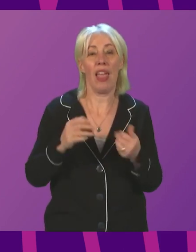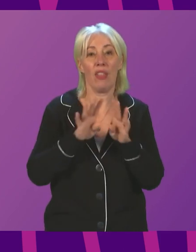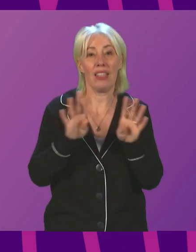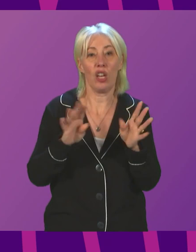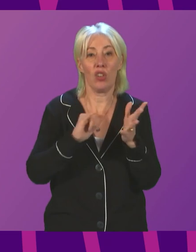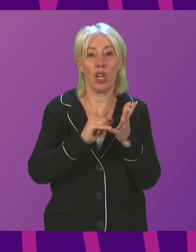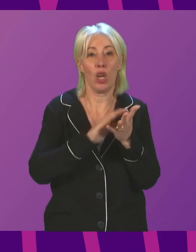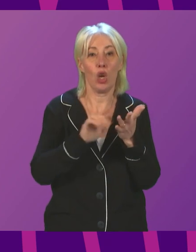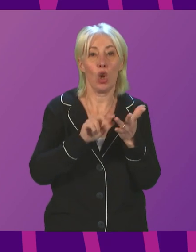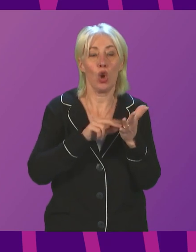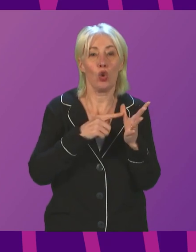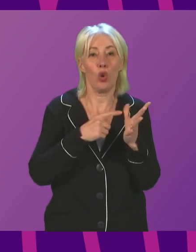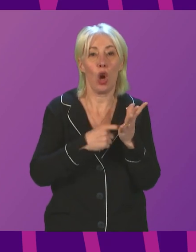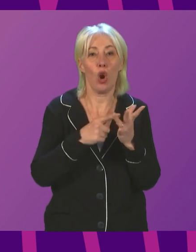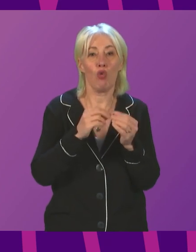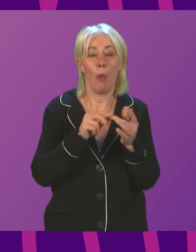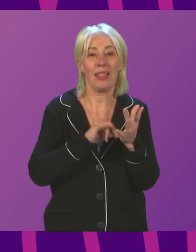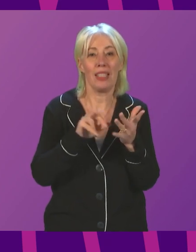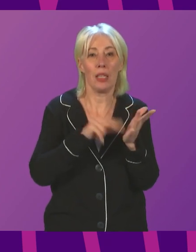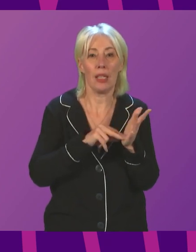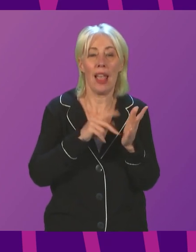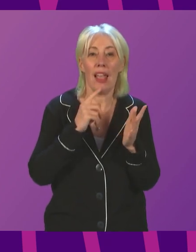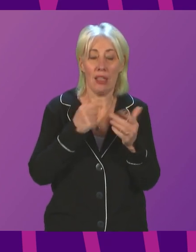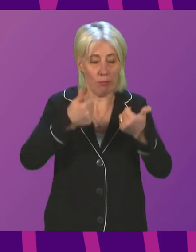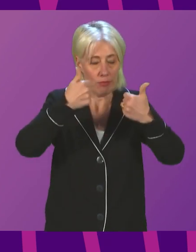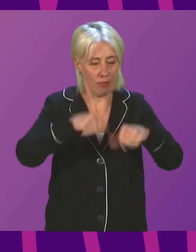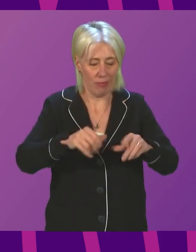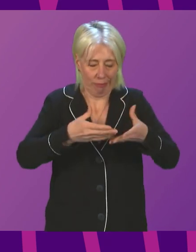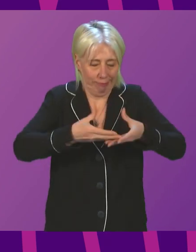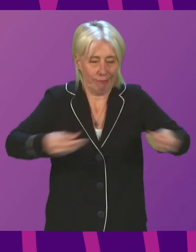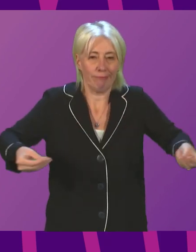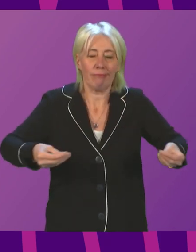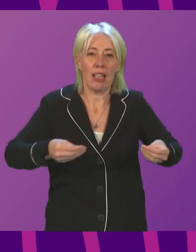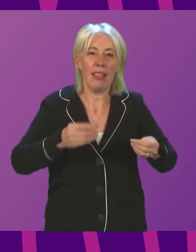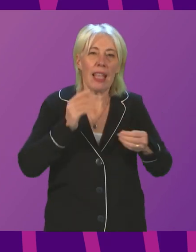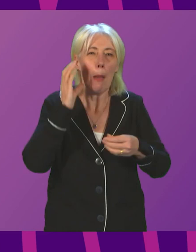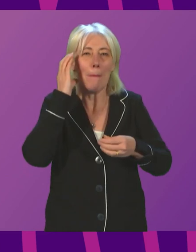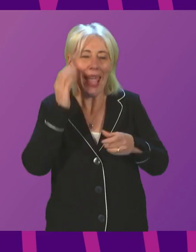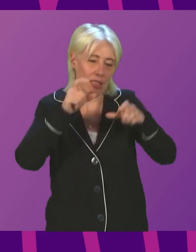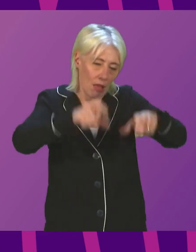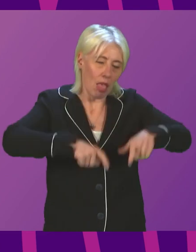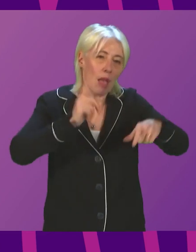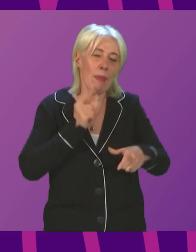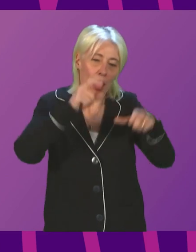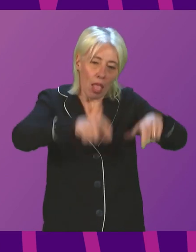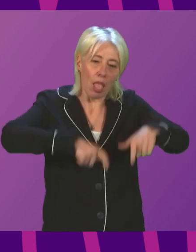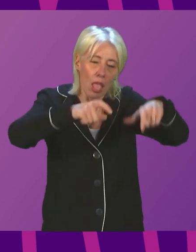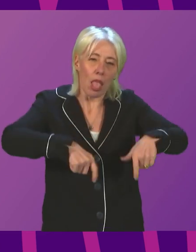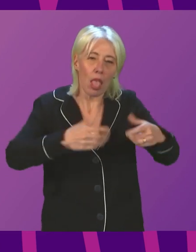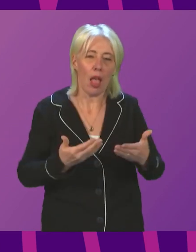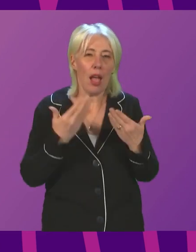urgently prioritise and eradicate bed blocking in hospitals. Six years on, hospital beds are filled with 1